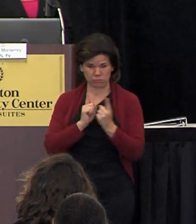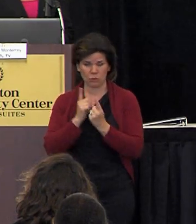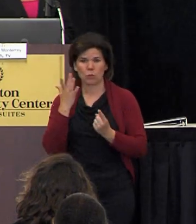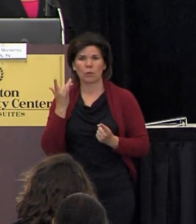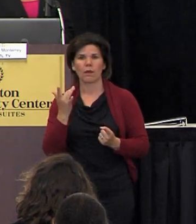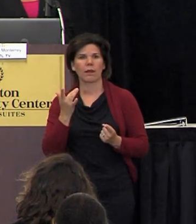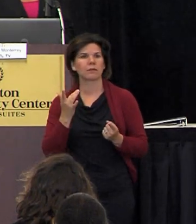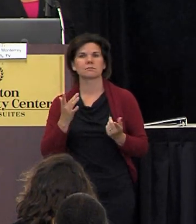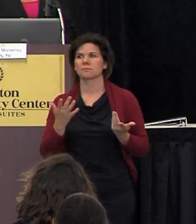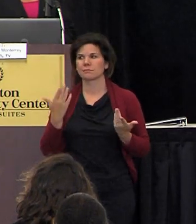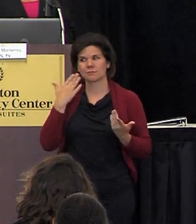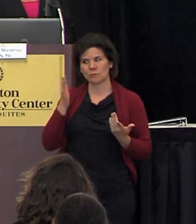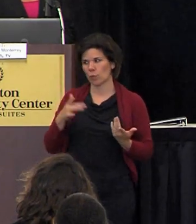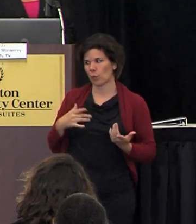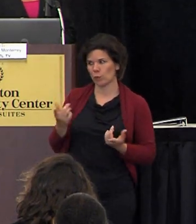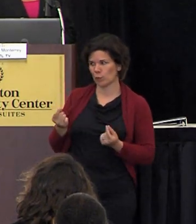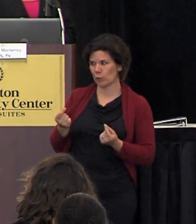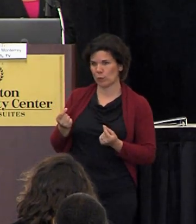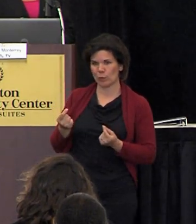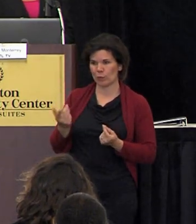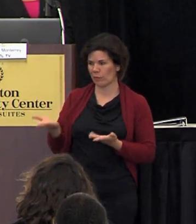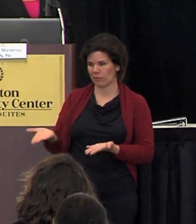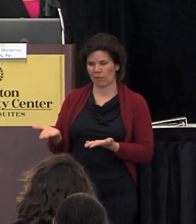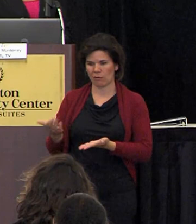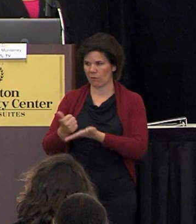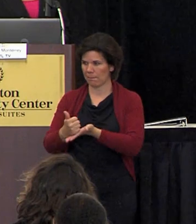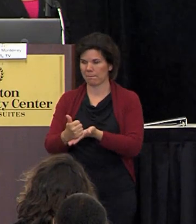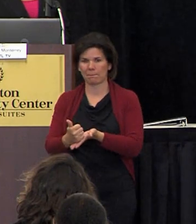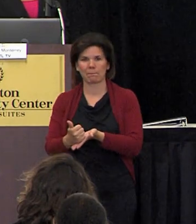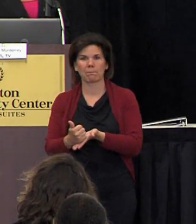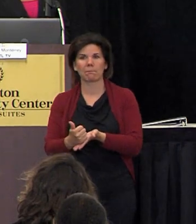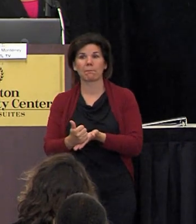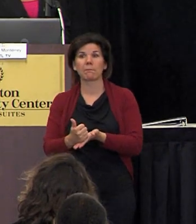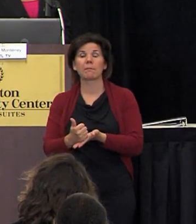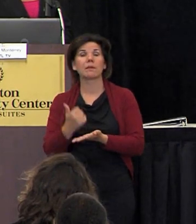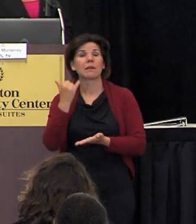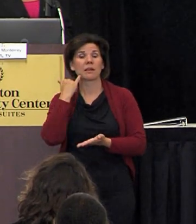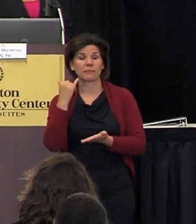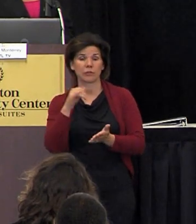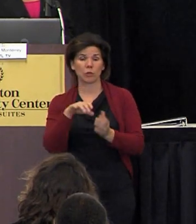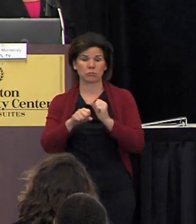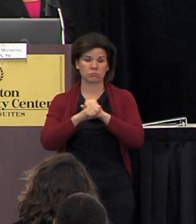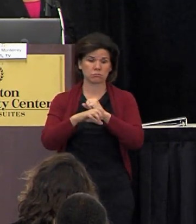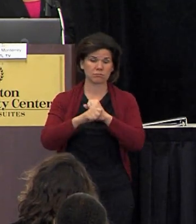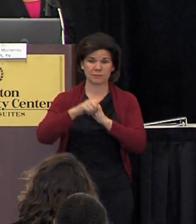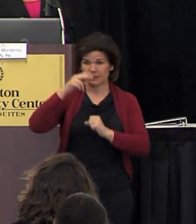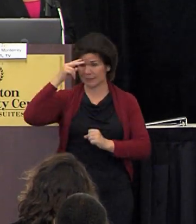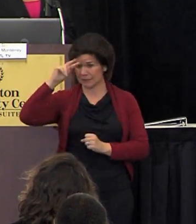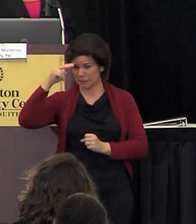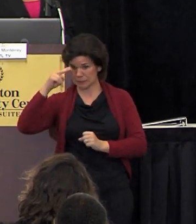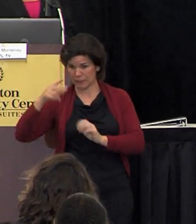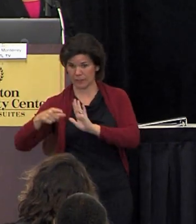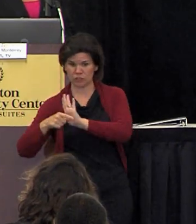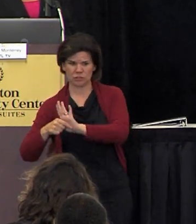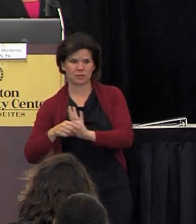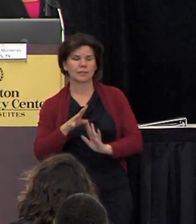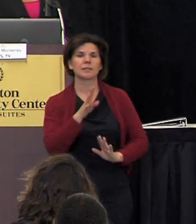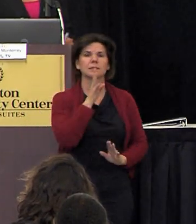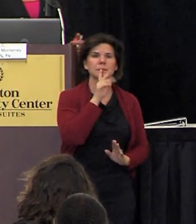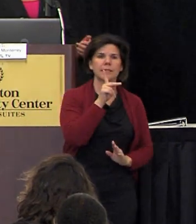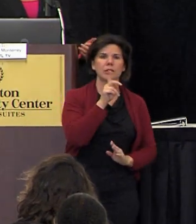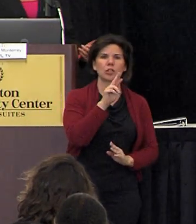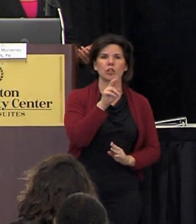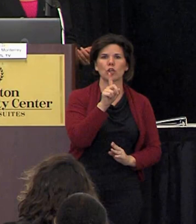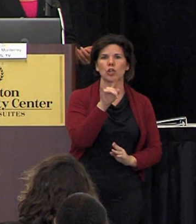because they don't know what you do and that you're there and that when you even publicize in spanish and they happen to speak kurdish